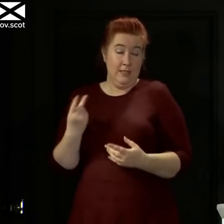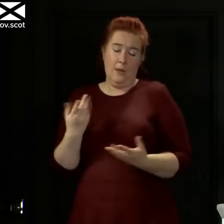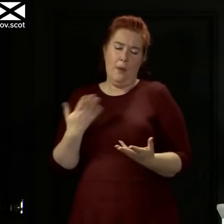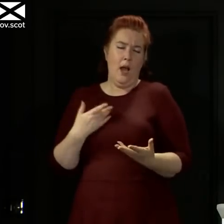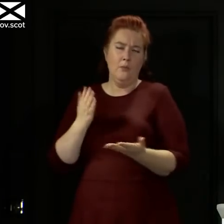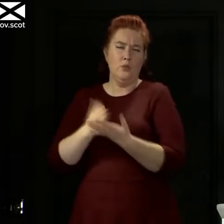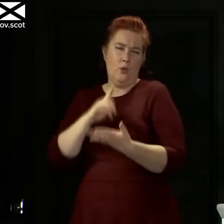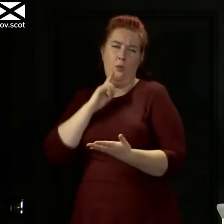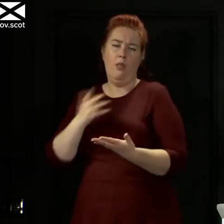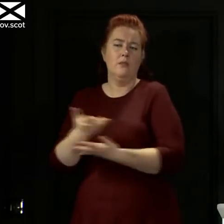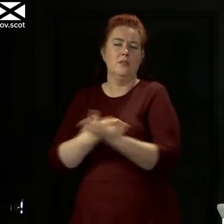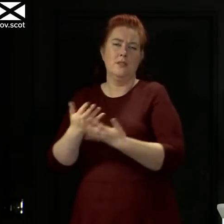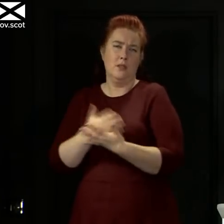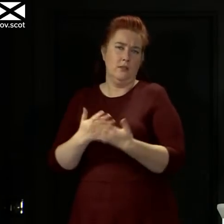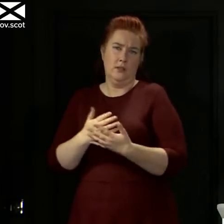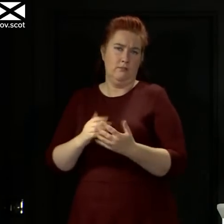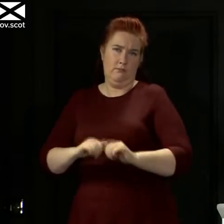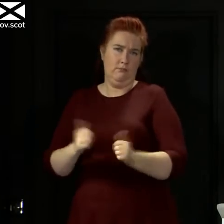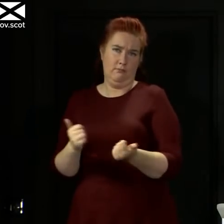constructively as well.